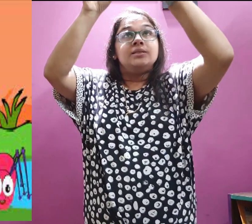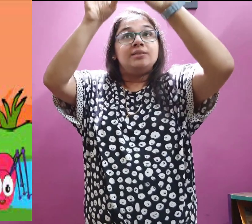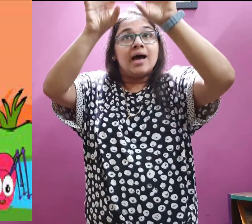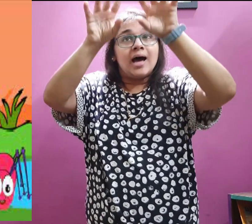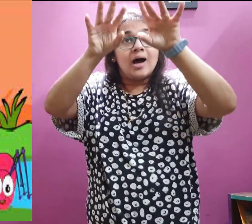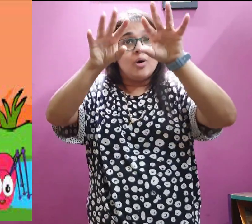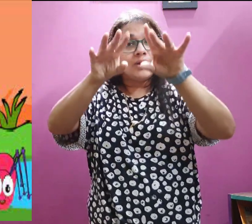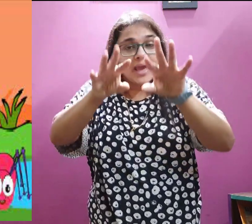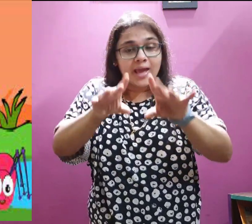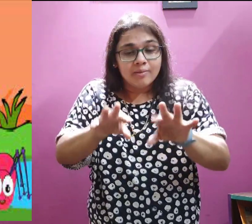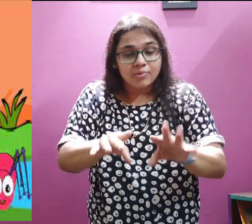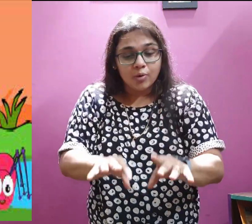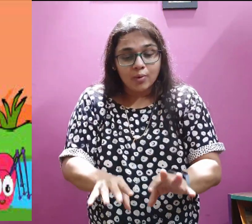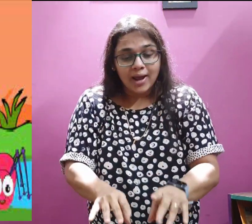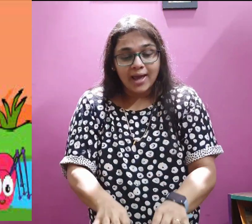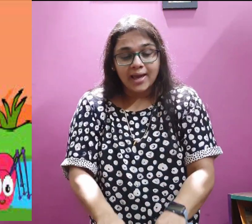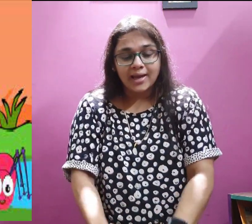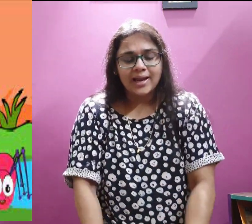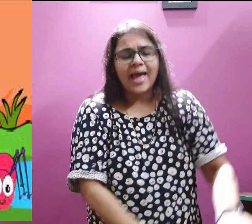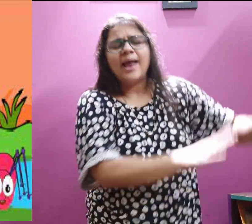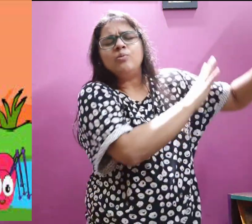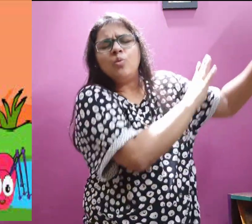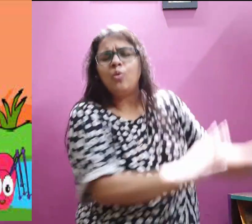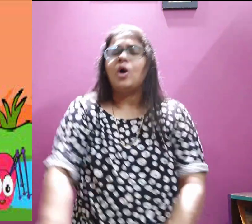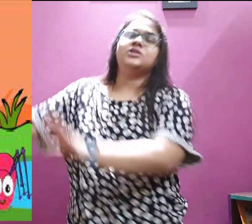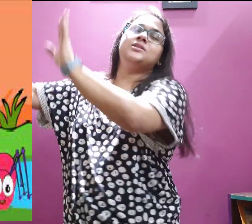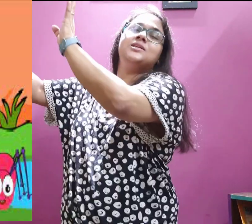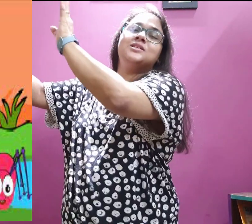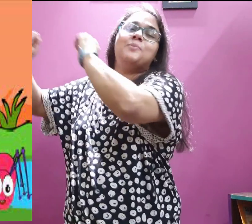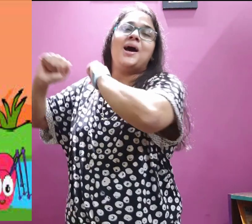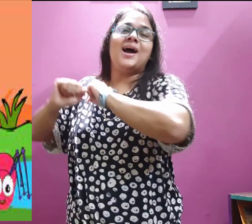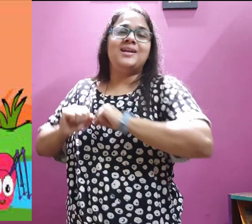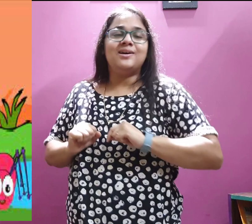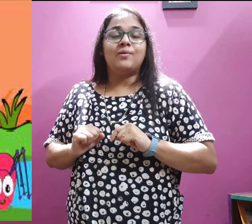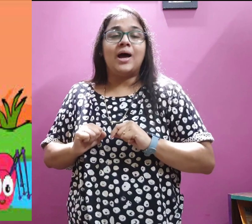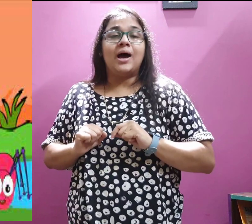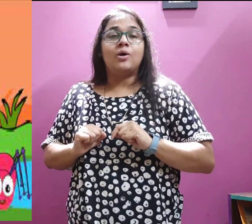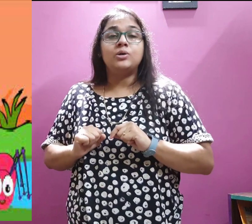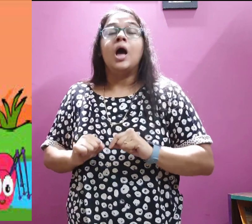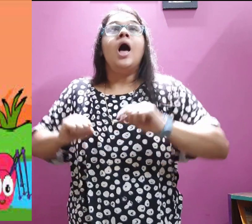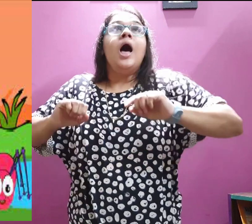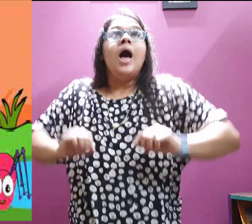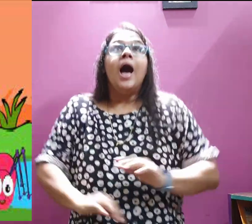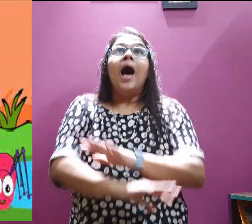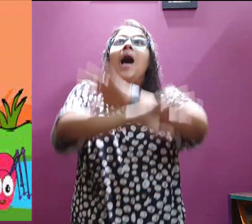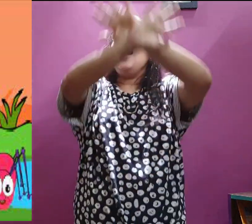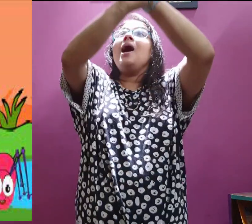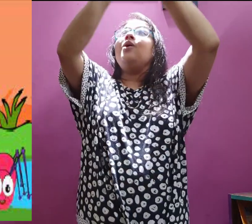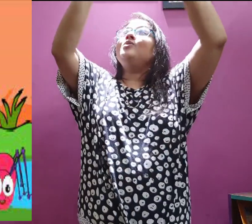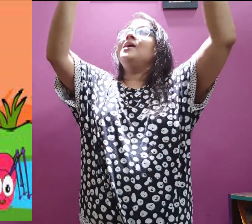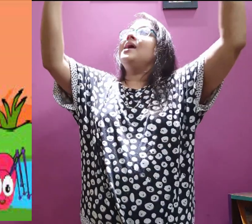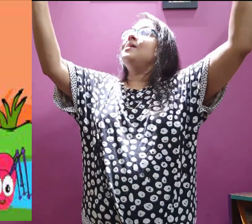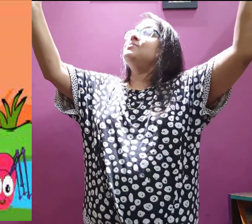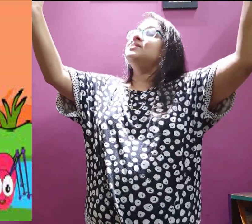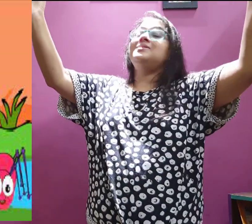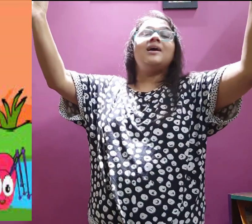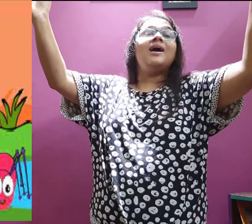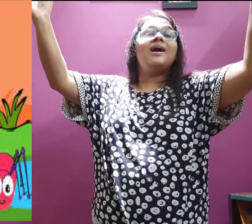Incy came the rain and washed the spider out. Out came the sun